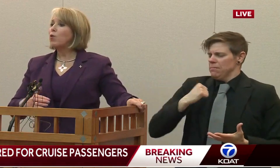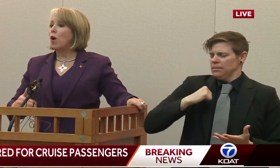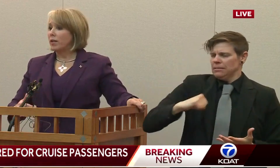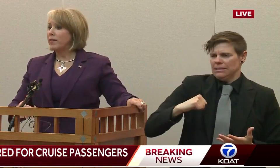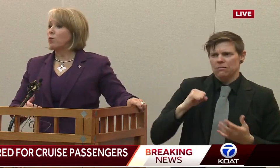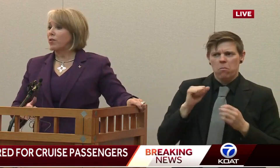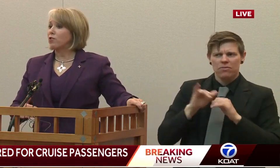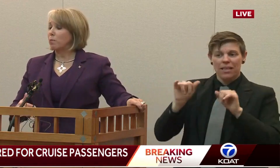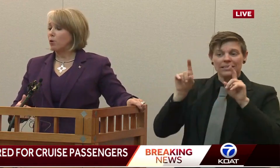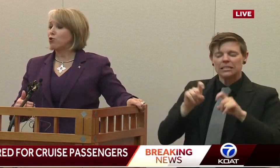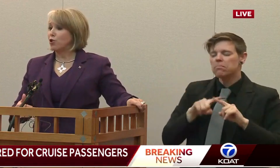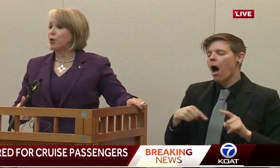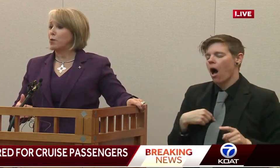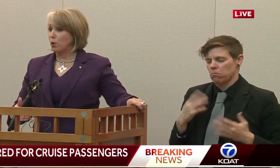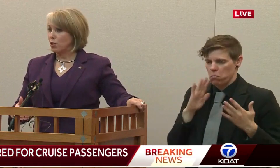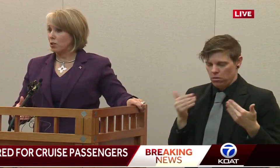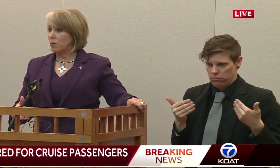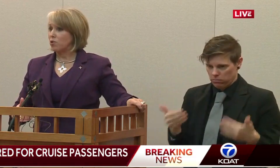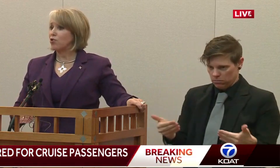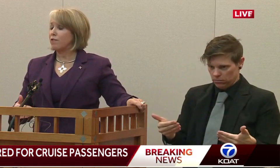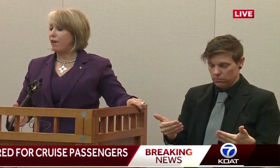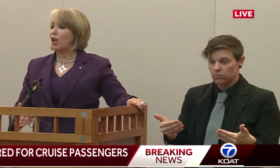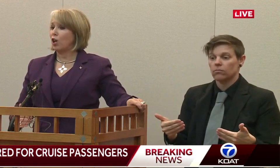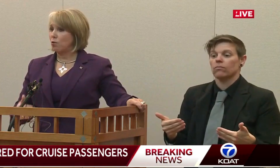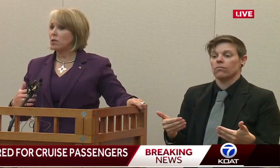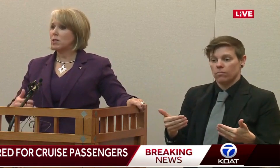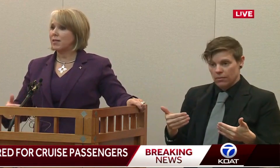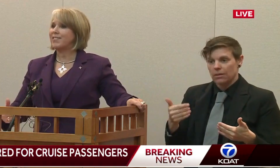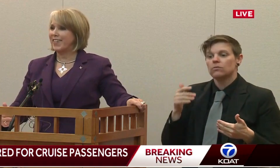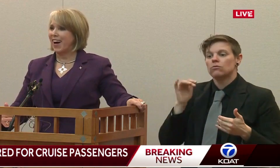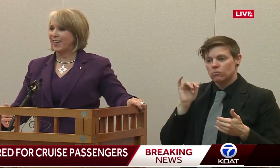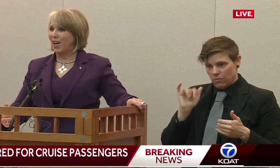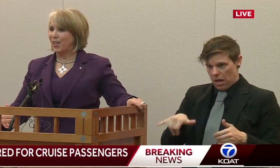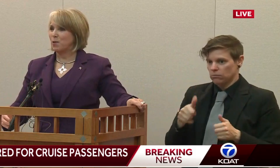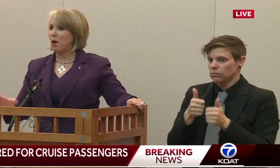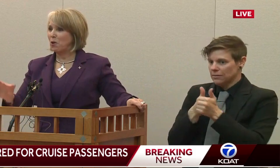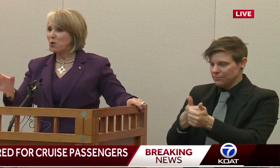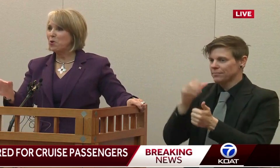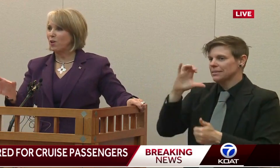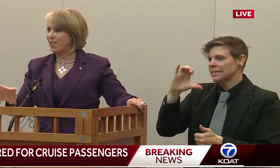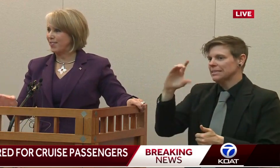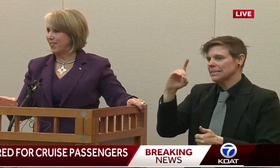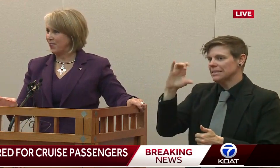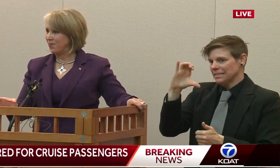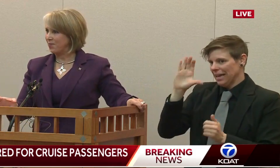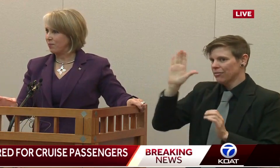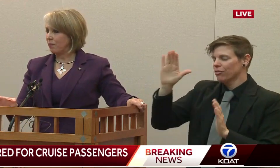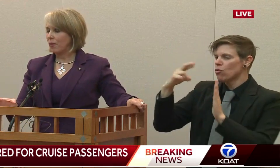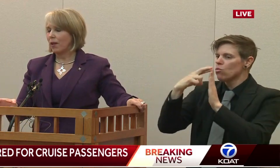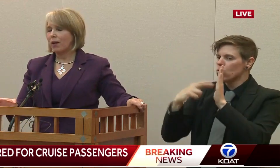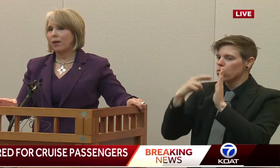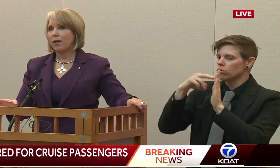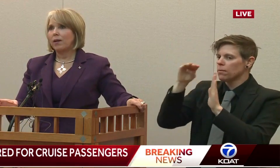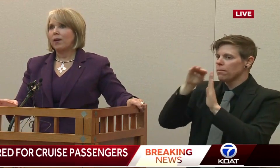Everyone did what they're supposed to do in an emergency, which is you follow the CDC guidelines about who you're testing.